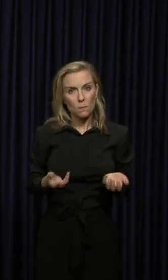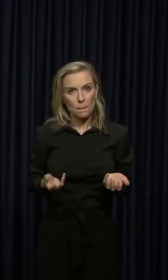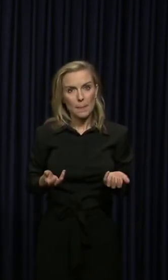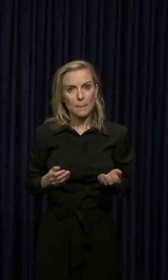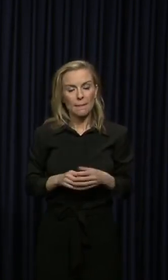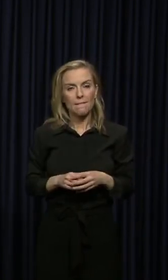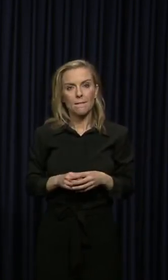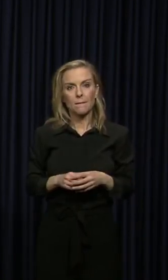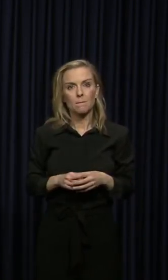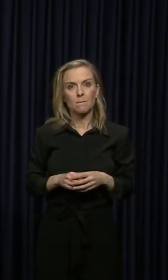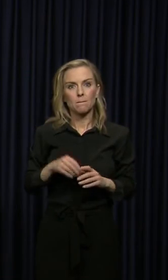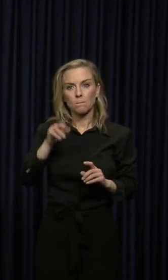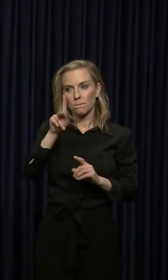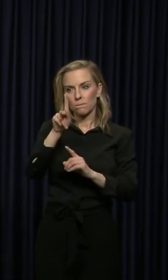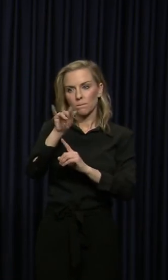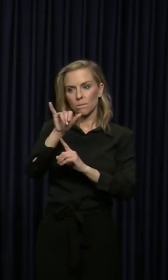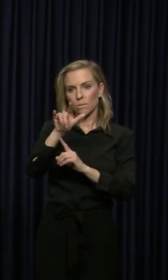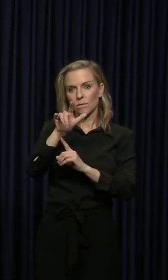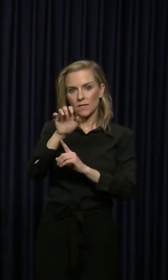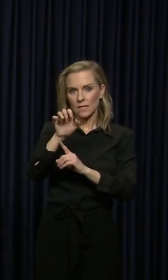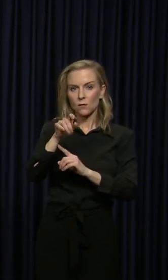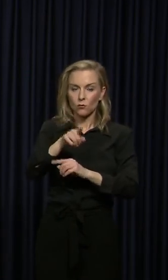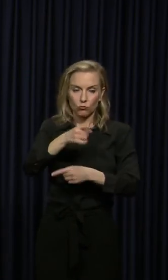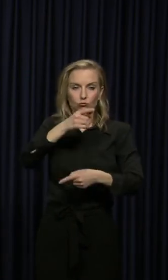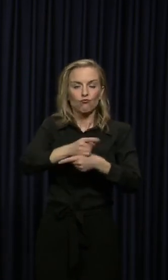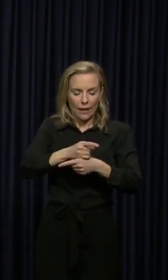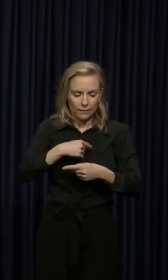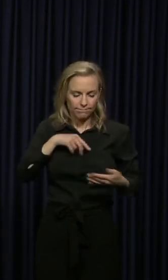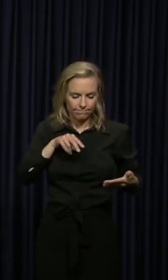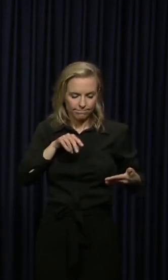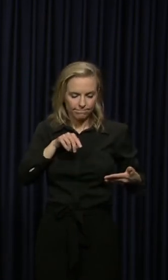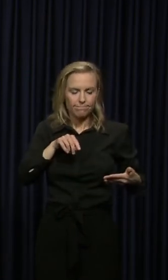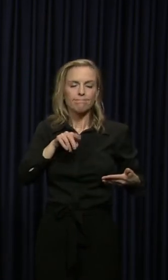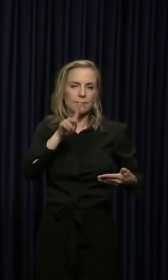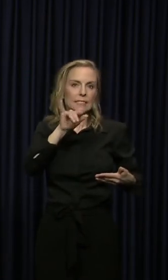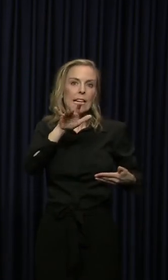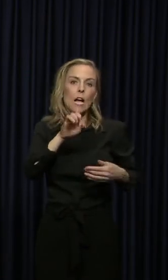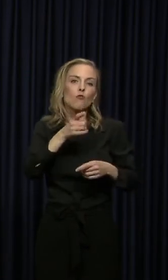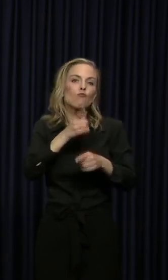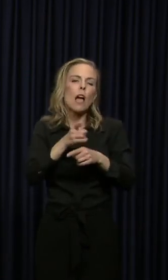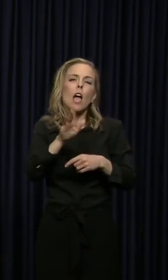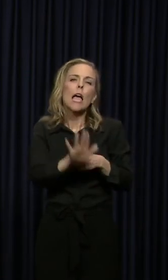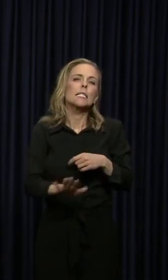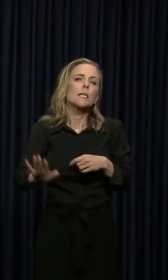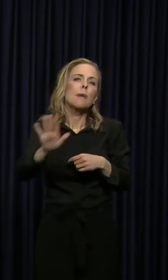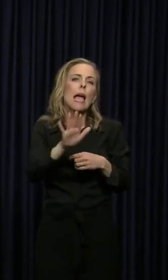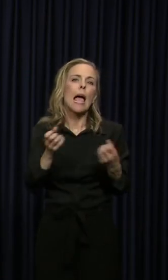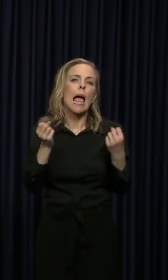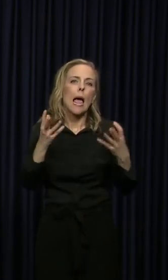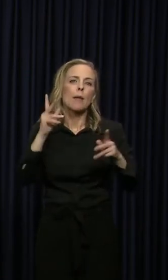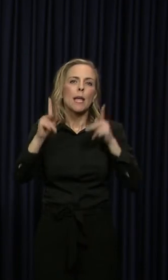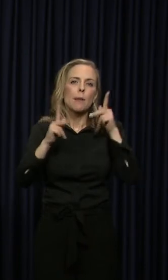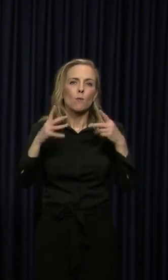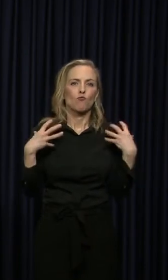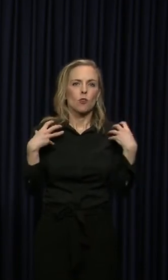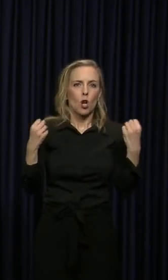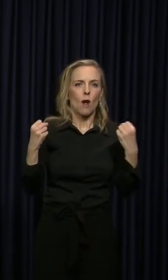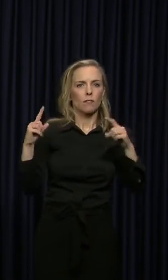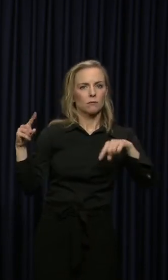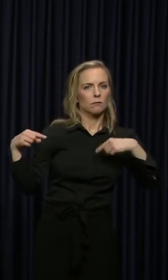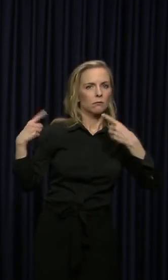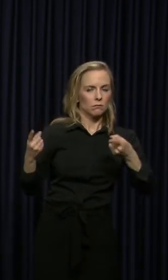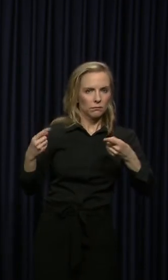this this Kyle, you're entirely right. Is there an estimate on how many people have recovered so far in Kentucky